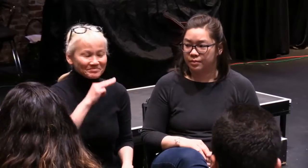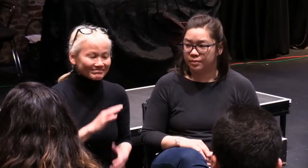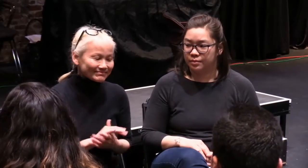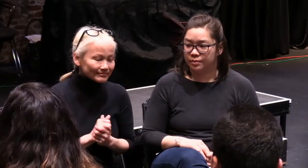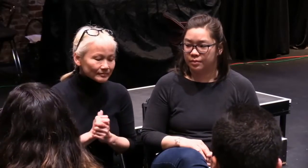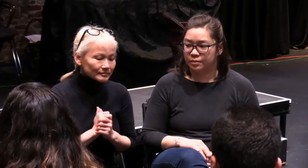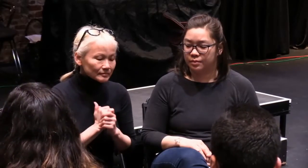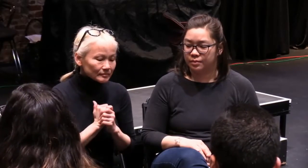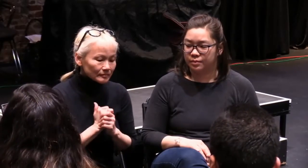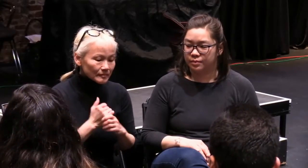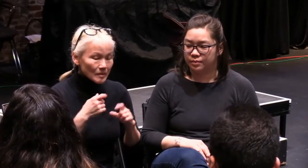Monique speaking.